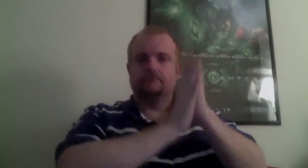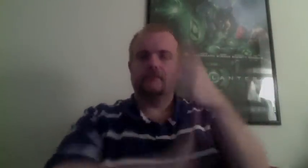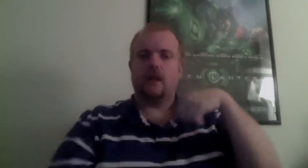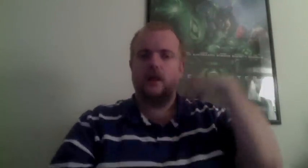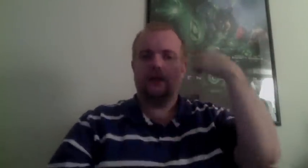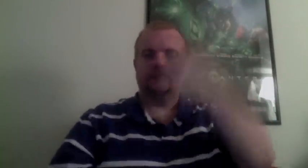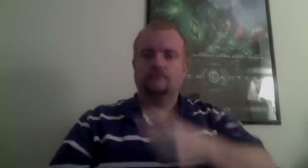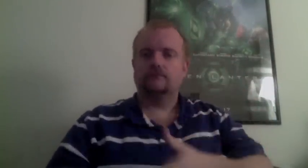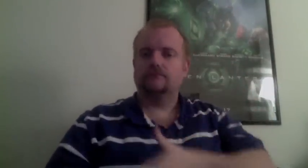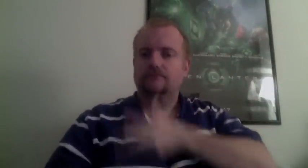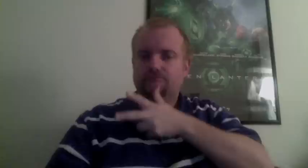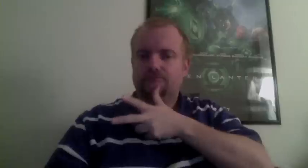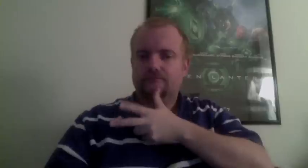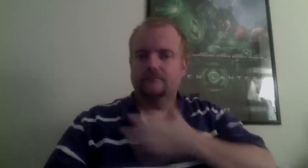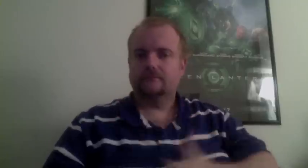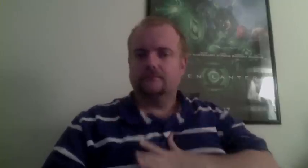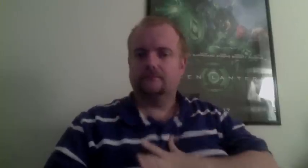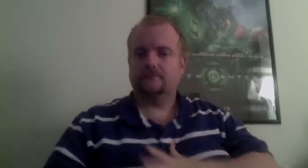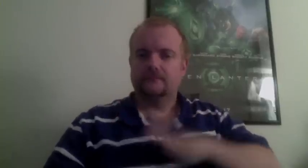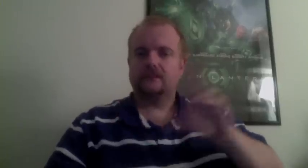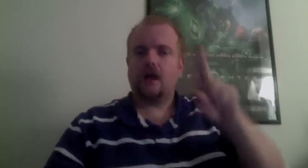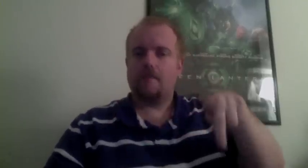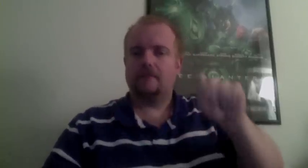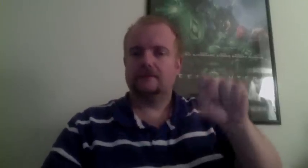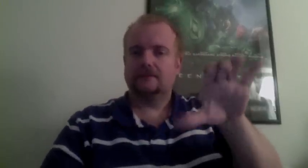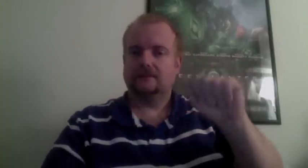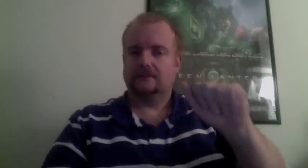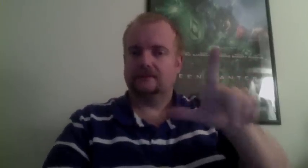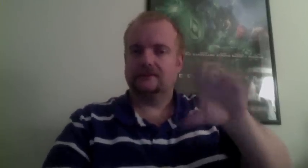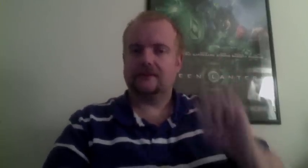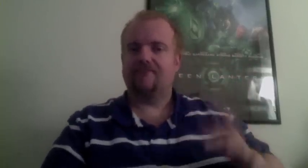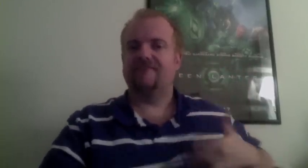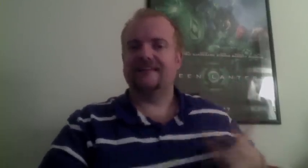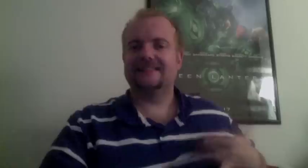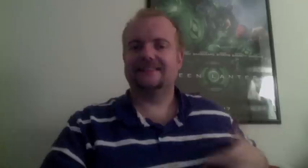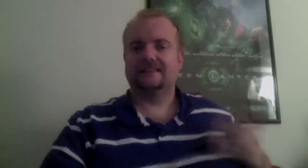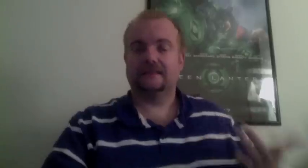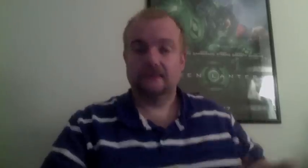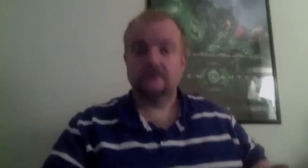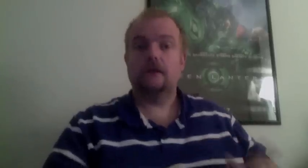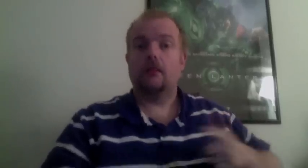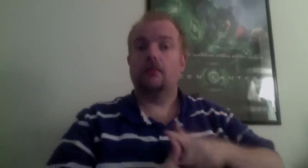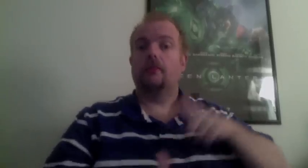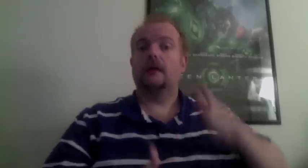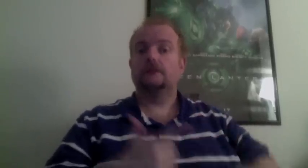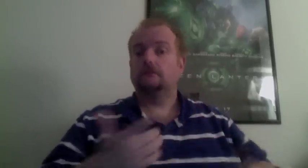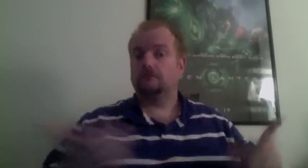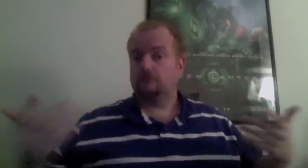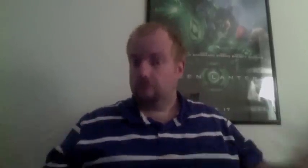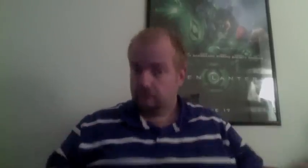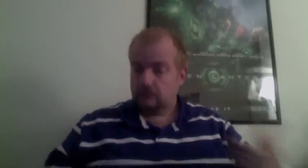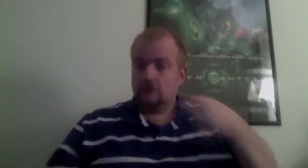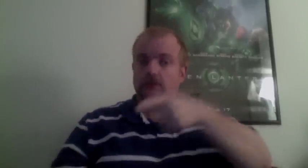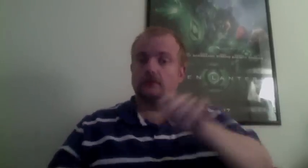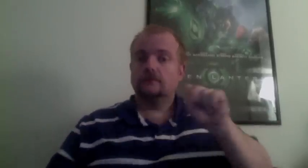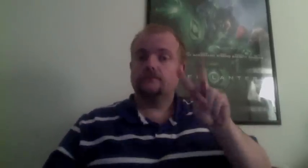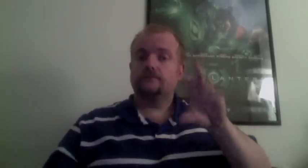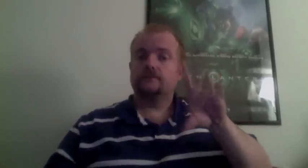provides the Marine Corps tremendous flexibility to operate from many bases that our conventional aircraft cannot operate from. Additionally,